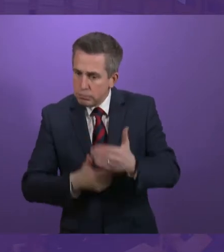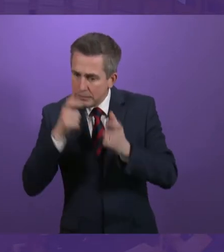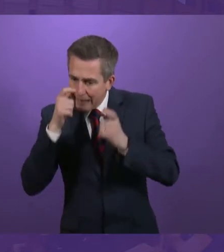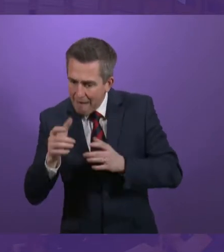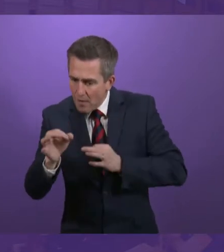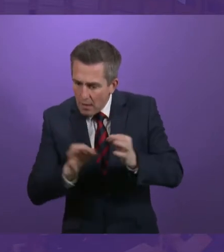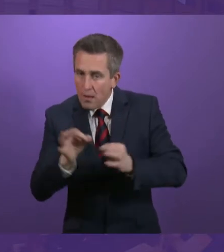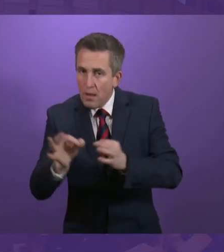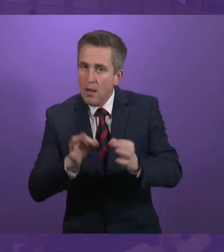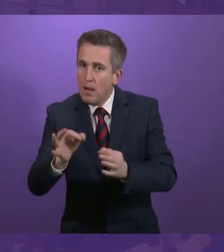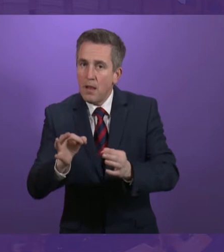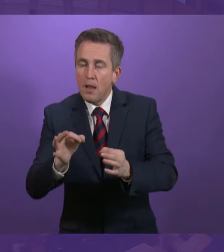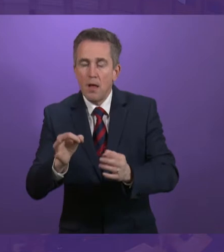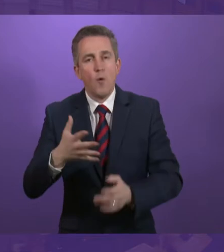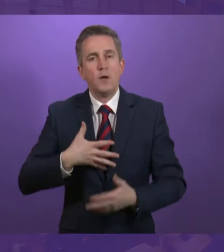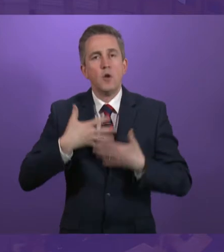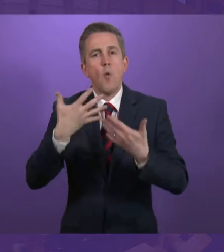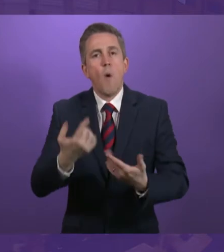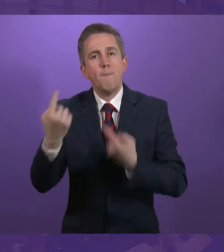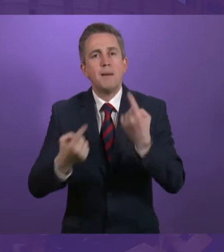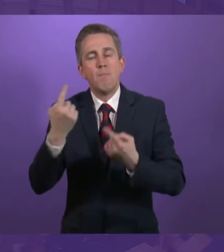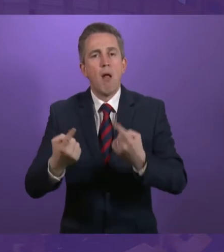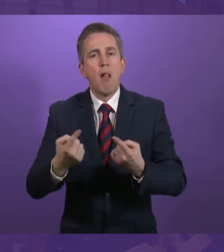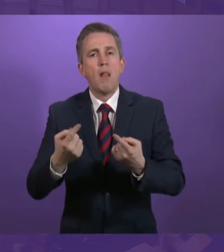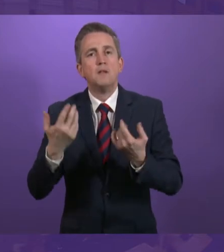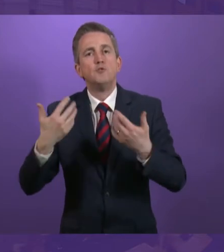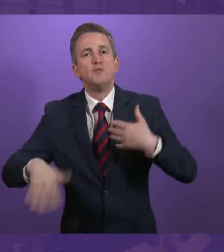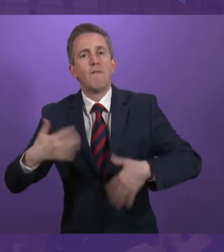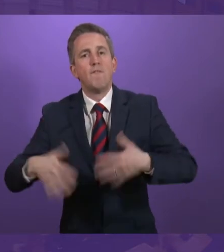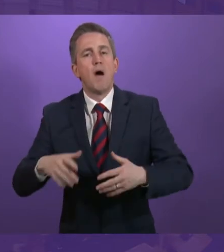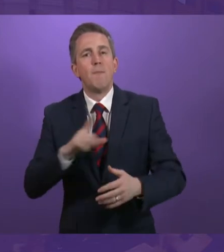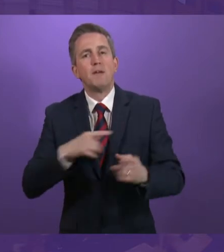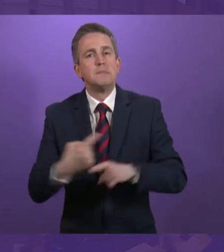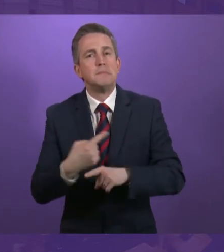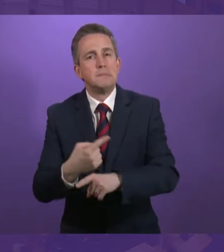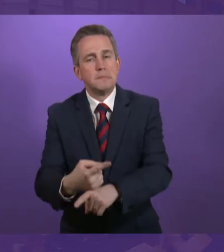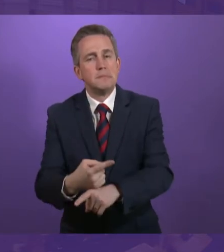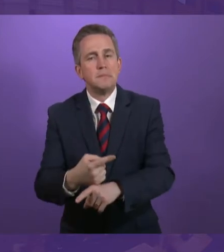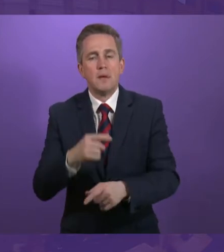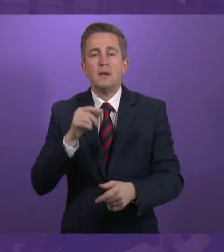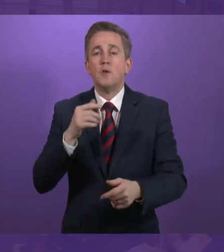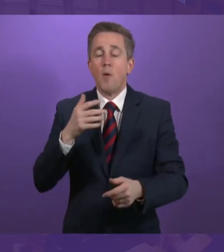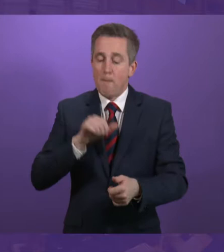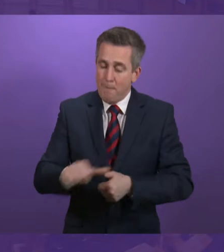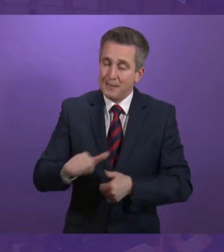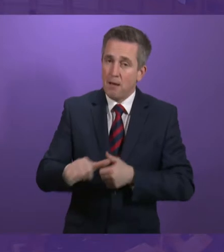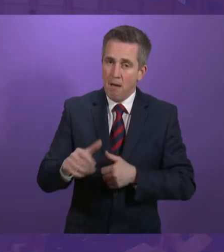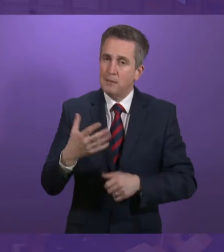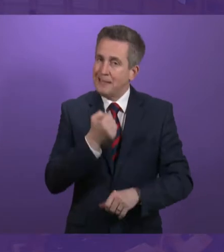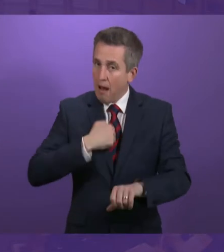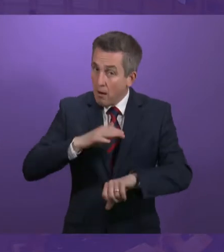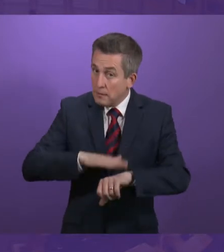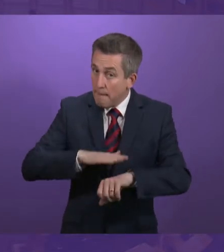or we run the risk that people fall through the gaps. Take the time to get this right is the message I am hearing.